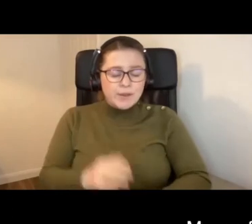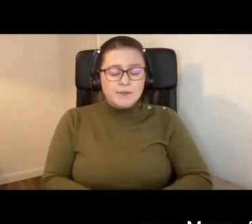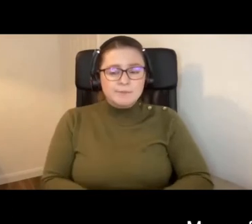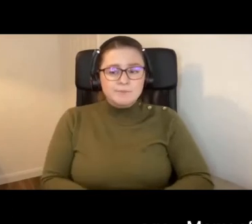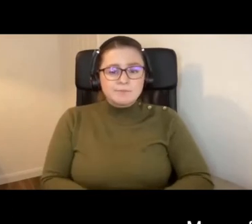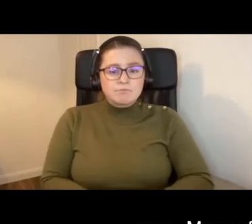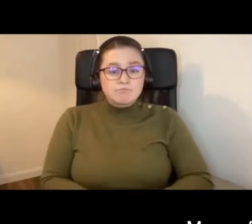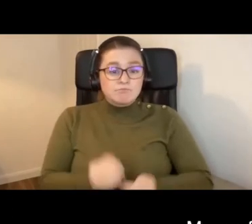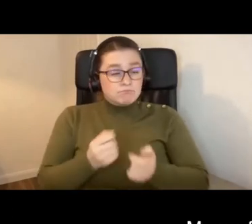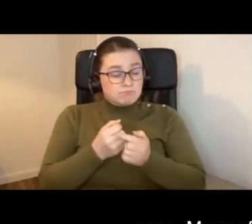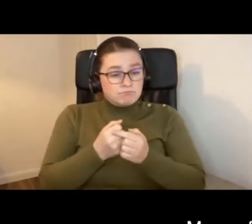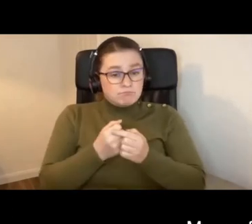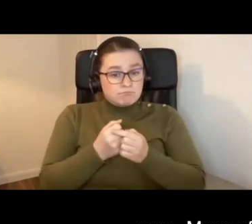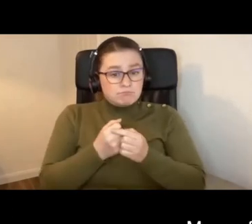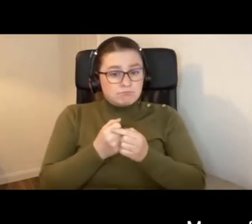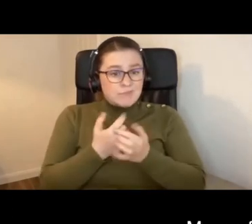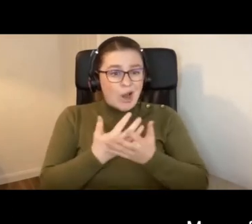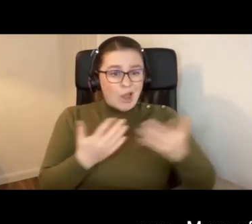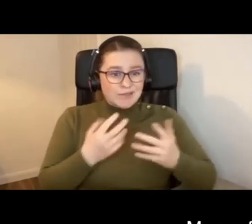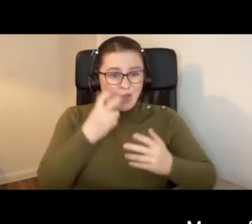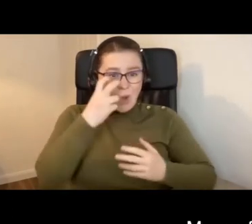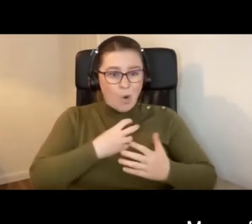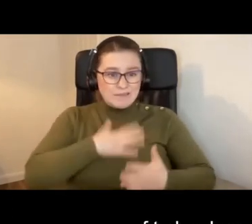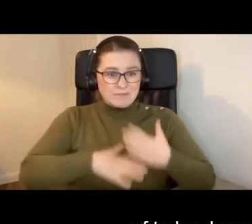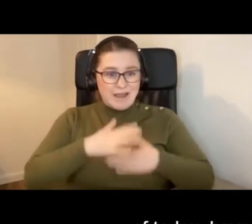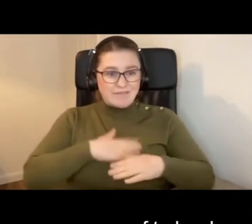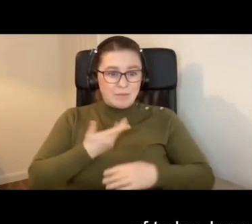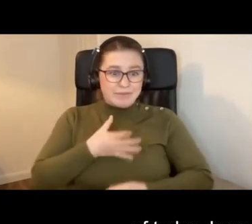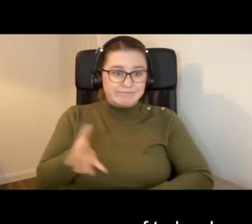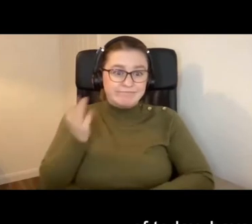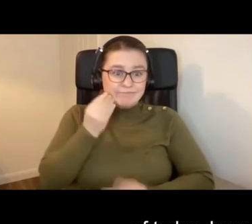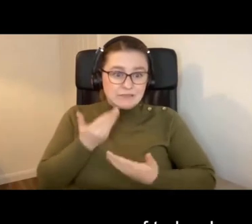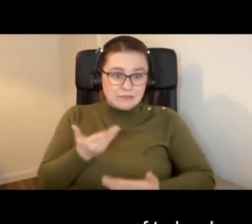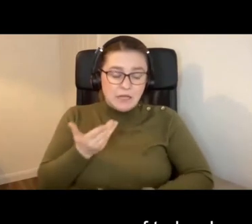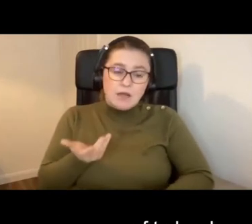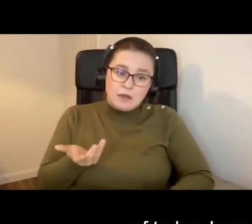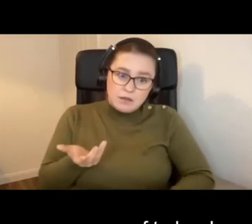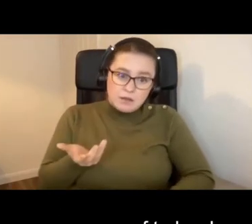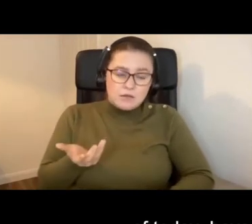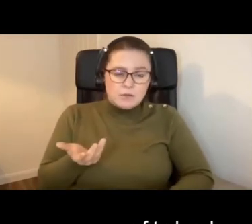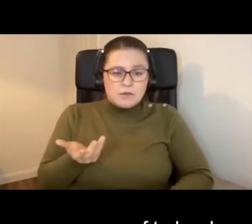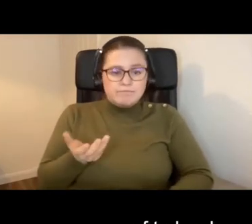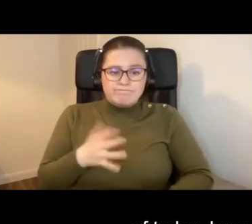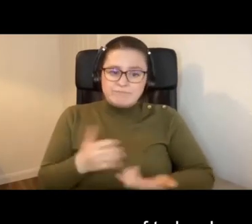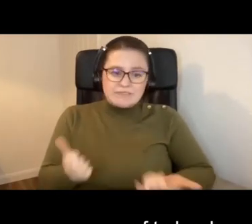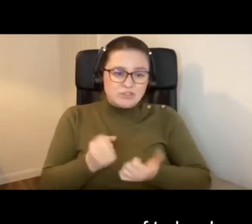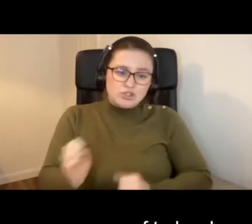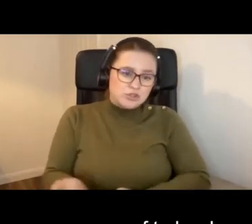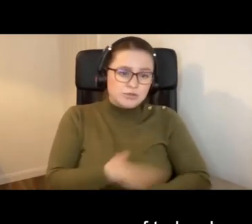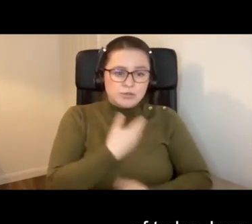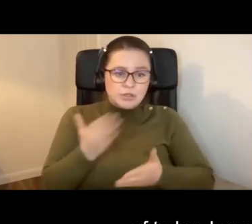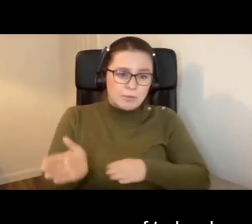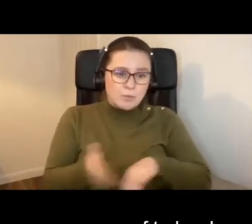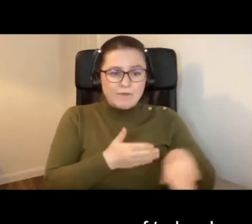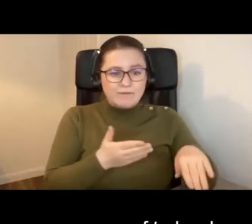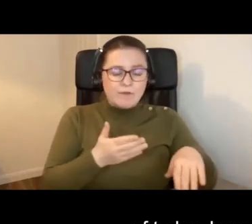Many of the outmoded practices, some of which we've heard of today, have long gone from the council,